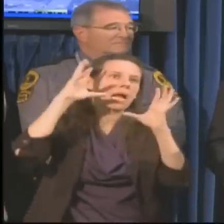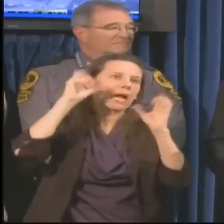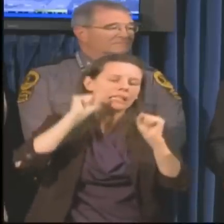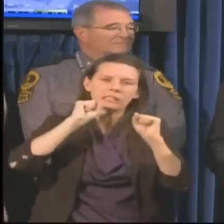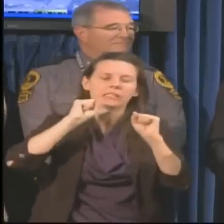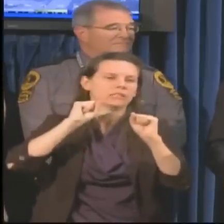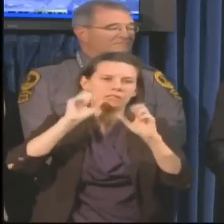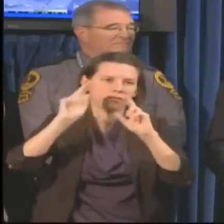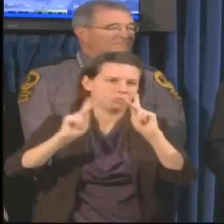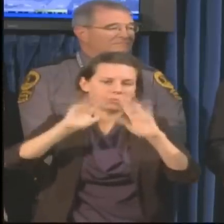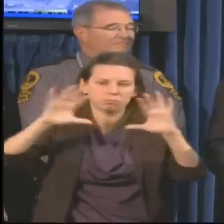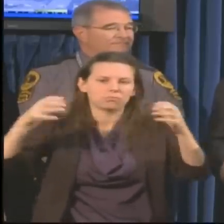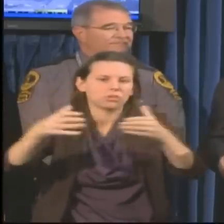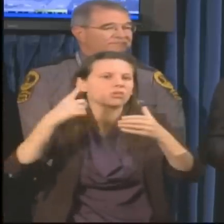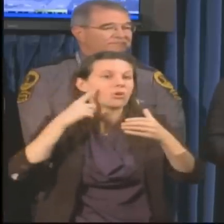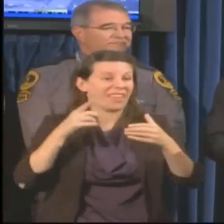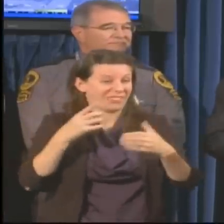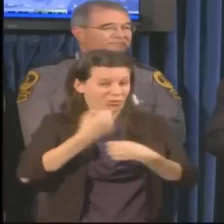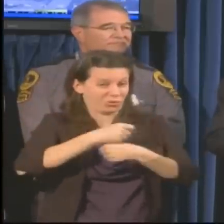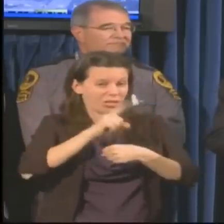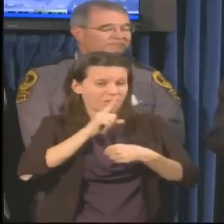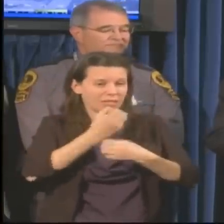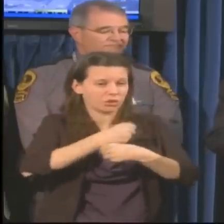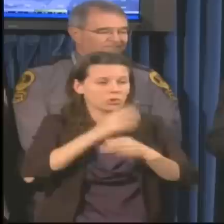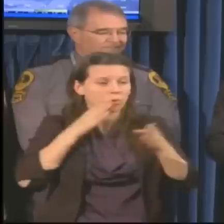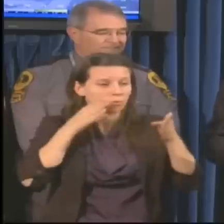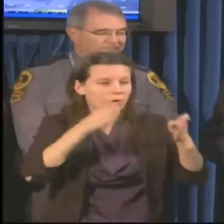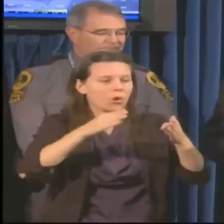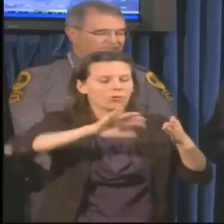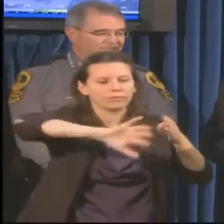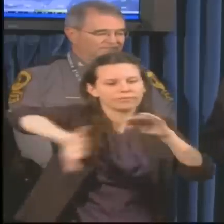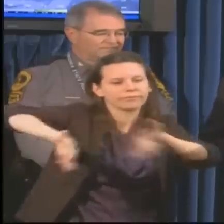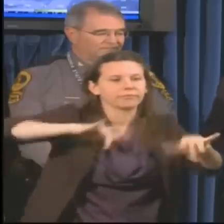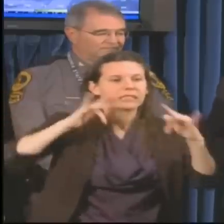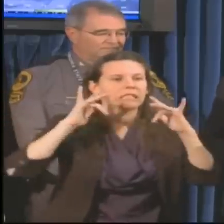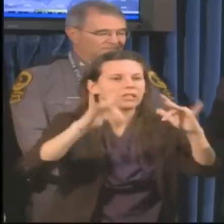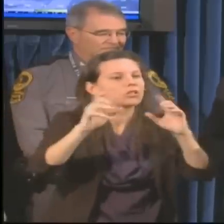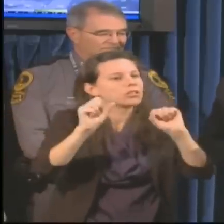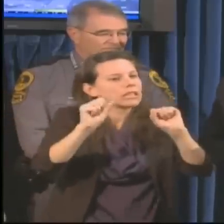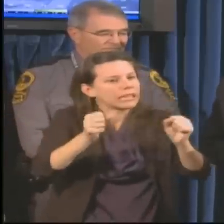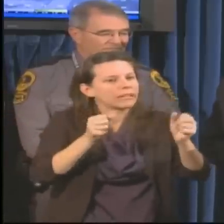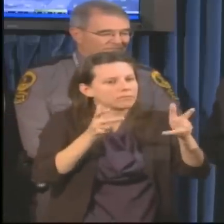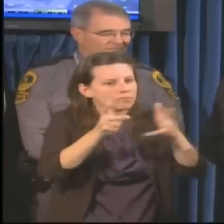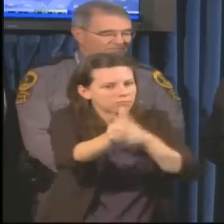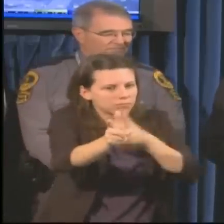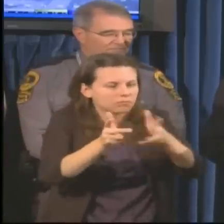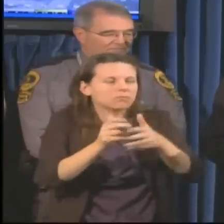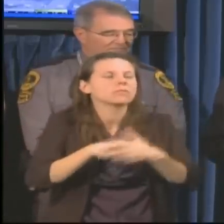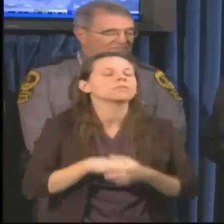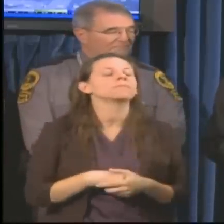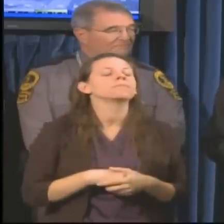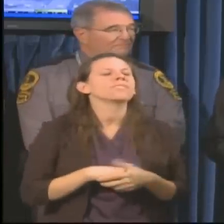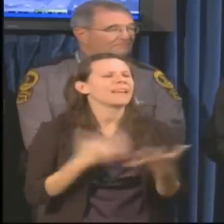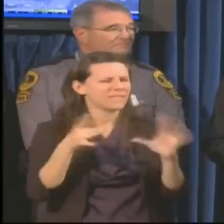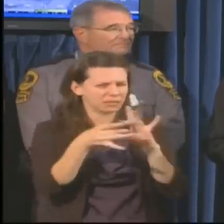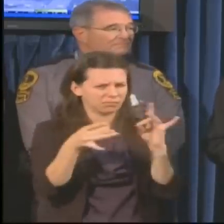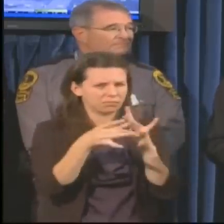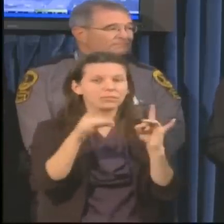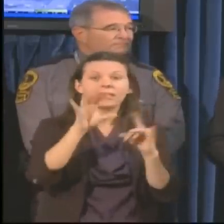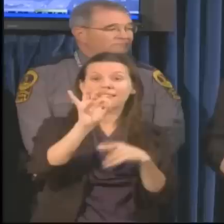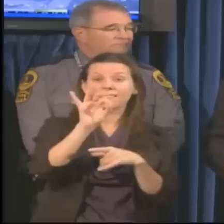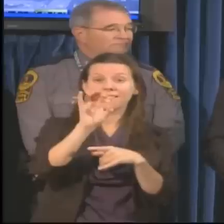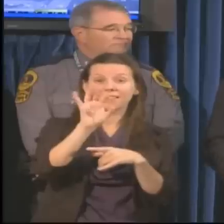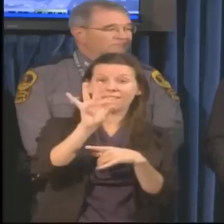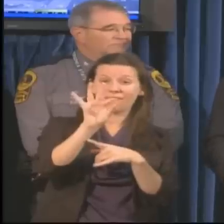the Guard and the State Police to clear debris and to monitor road traffic. As I mentioned, FEMA has